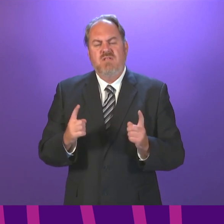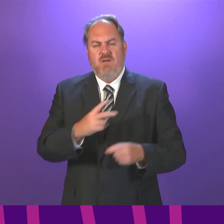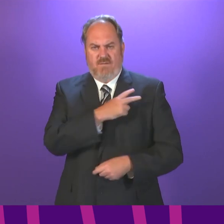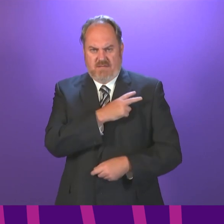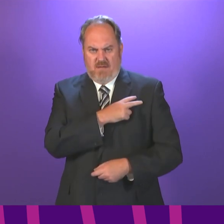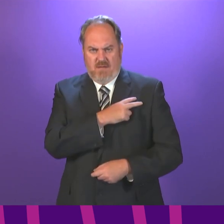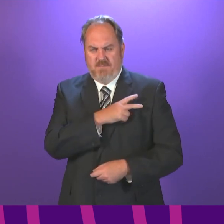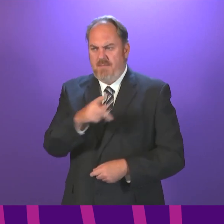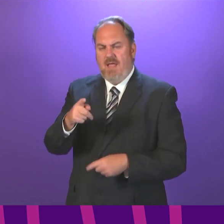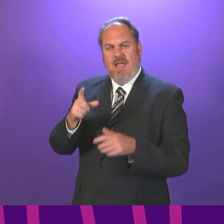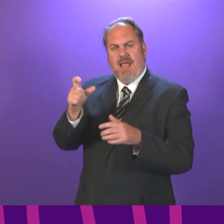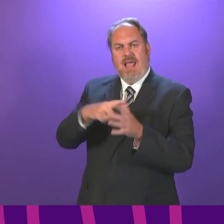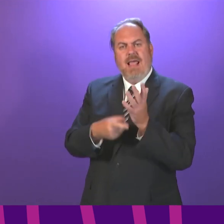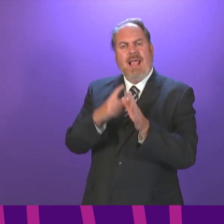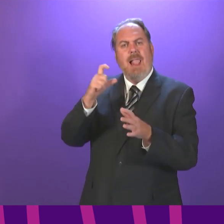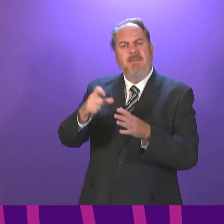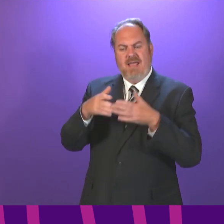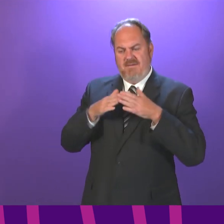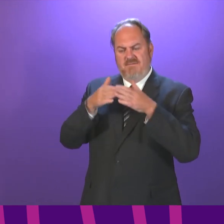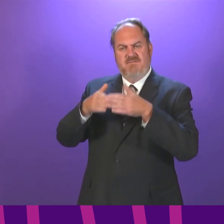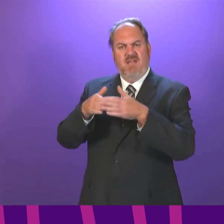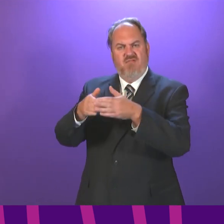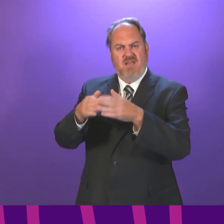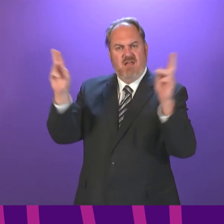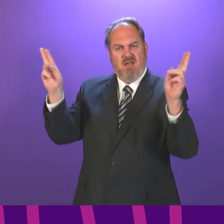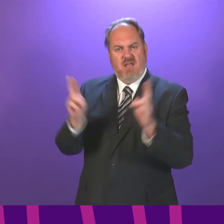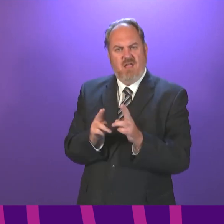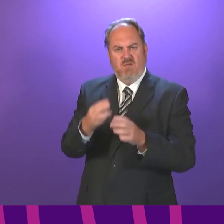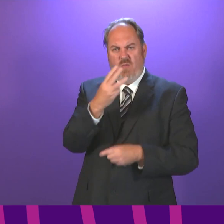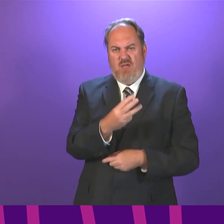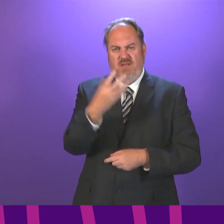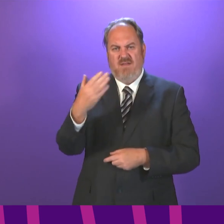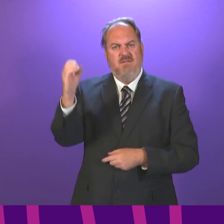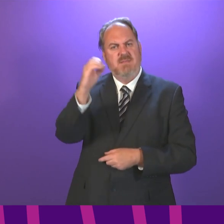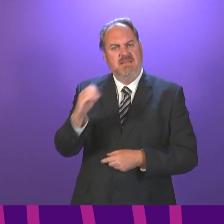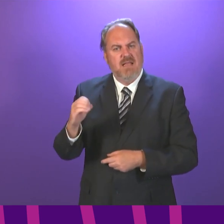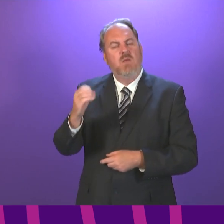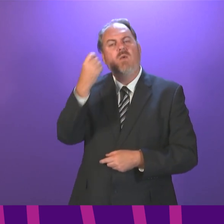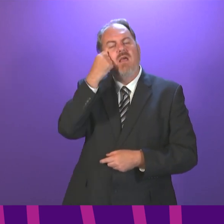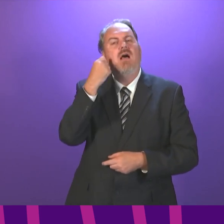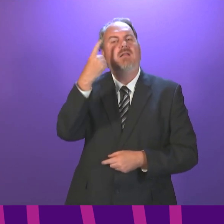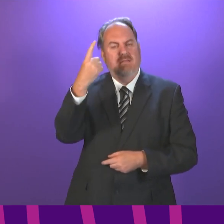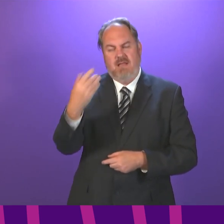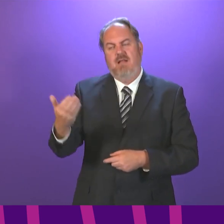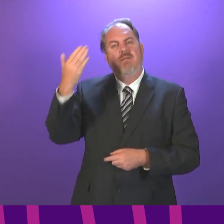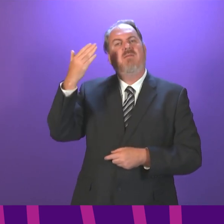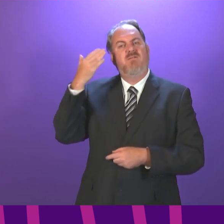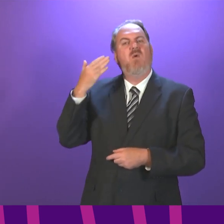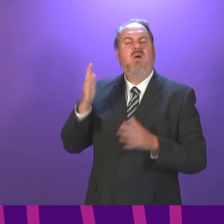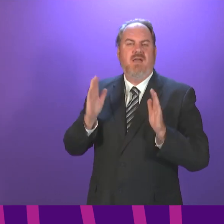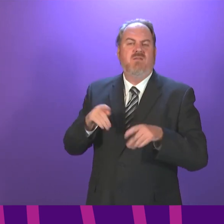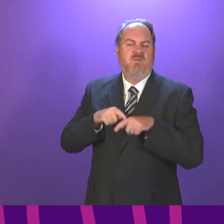to Calmax passenger carrying capacity to 35 cent, while it was obviously done for understandable health reasons,